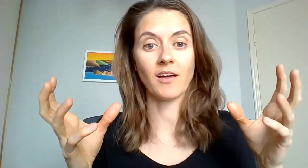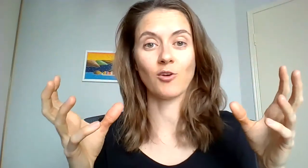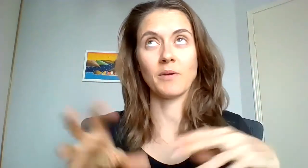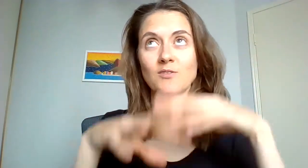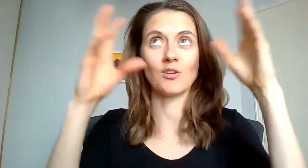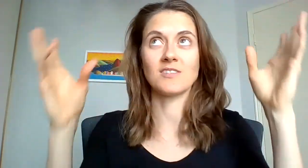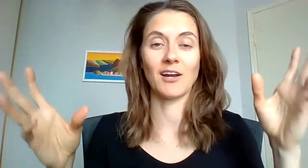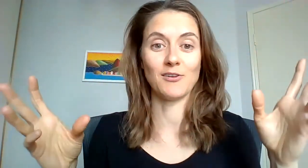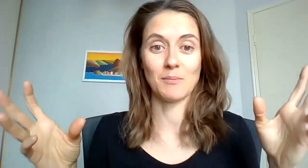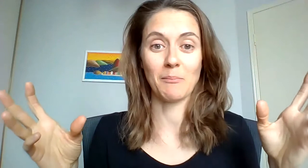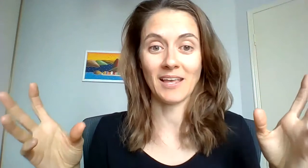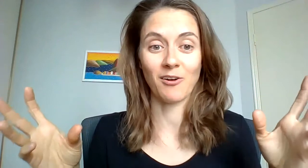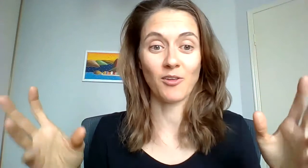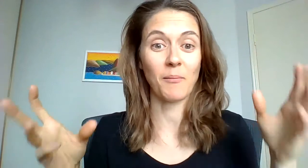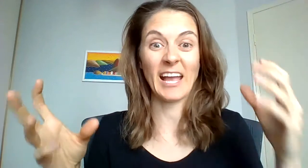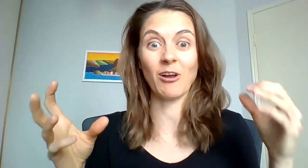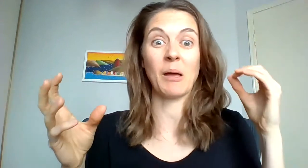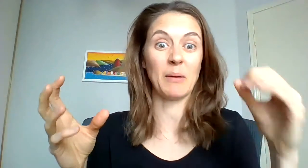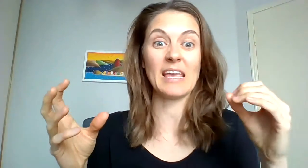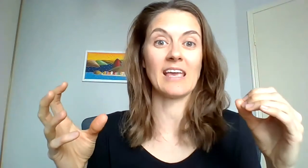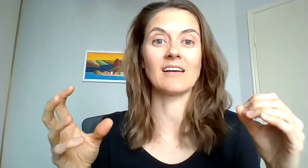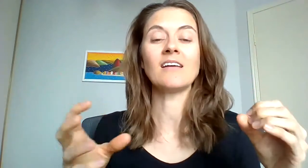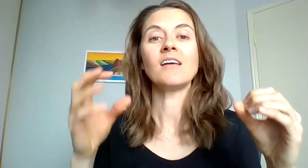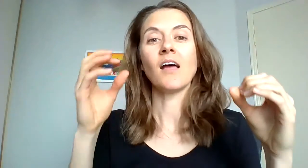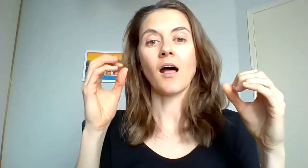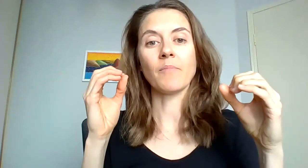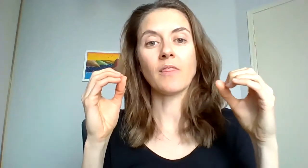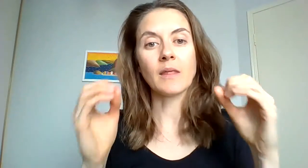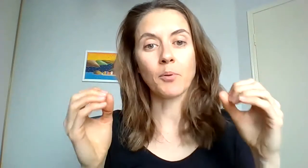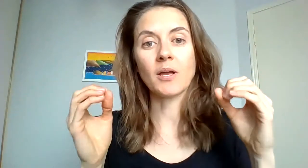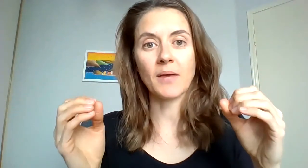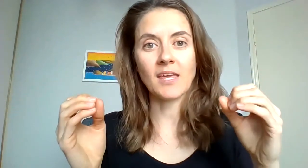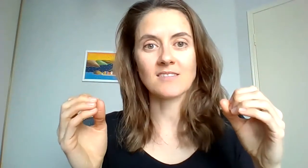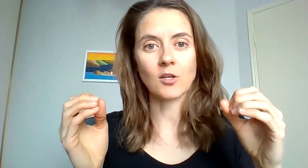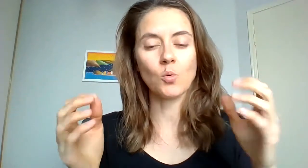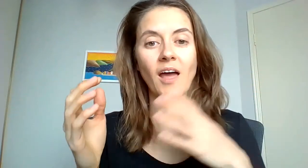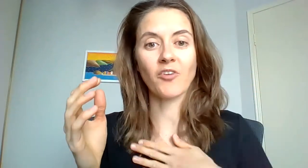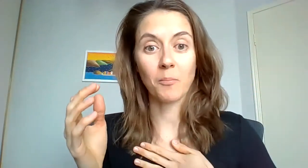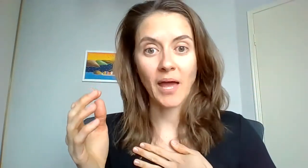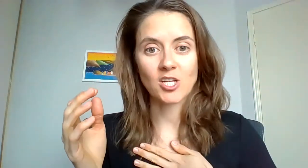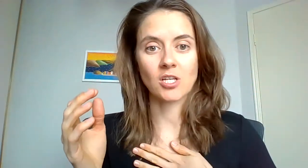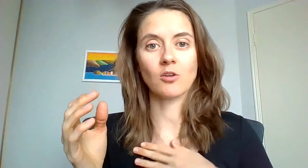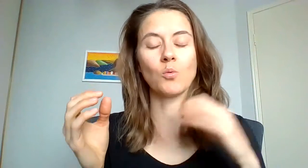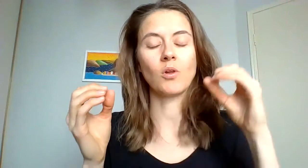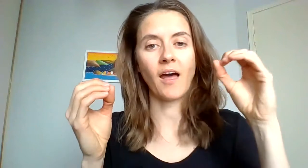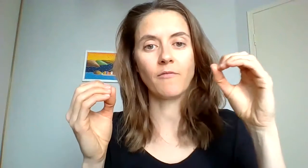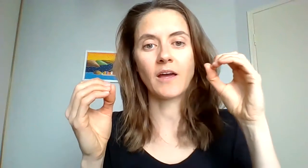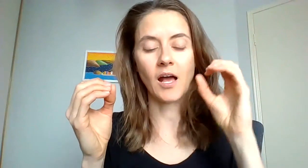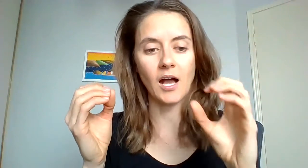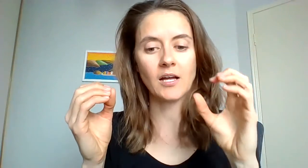it could be certain scenarios about being here and I'm angry about being here, the point being is then you will have compassion, you will have that heart